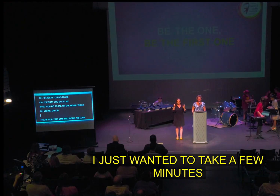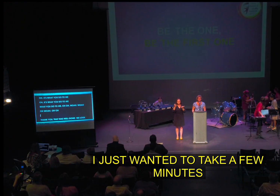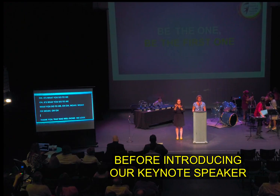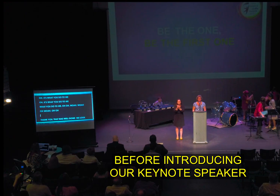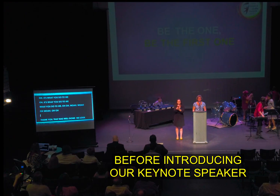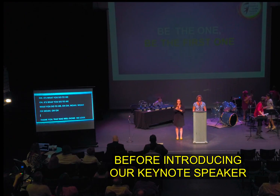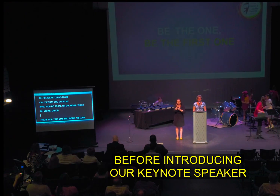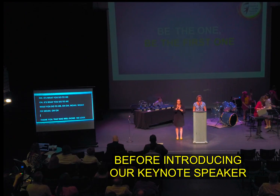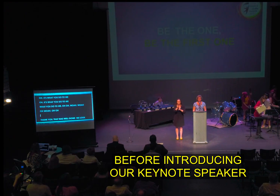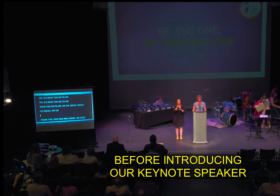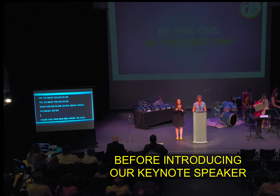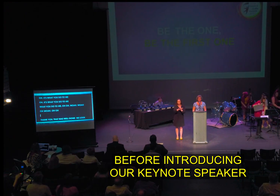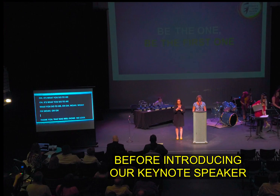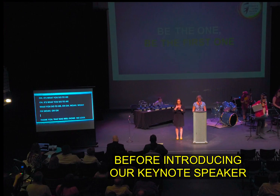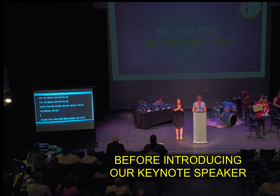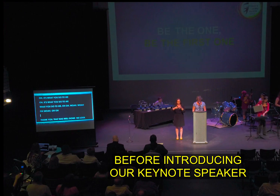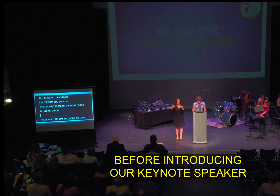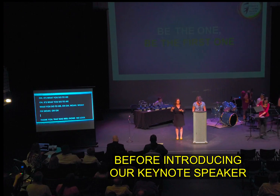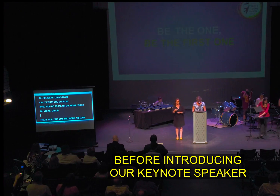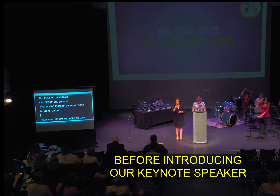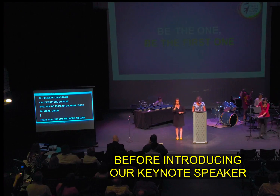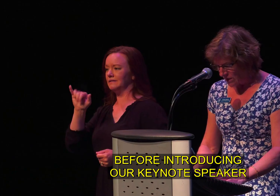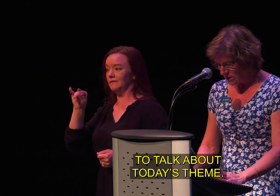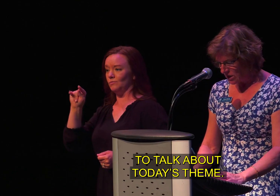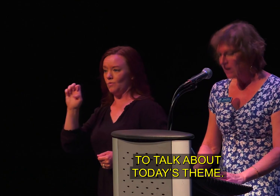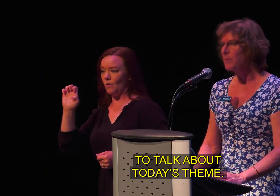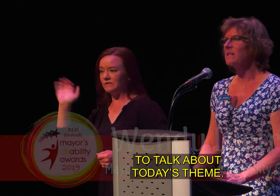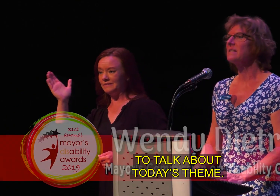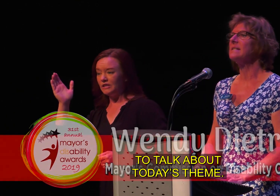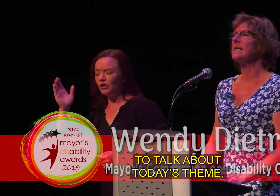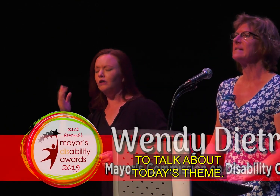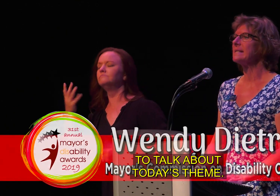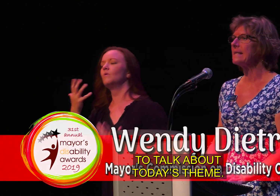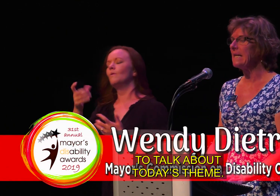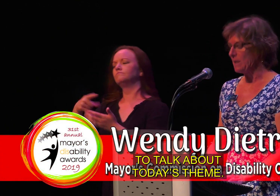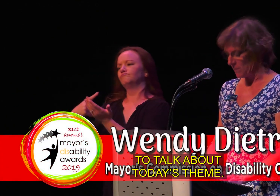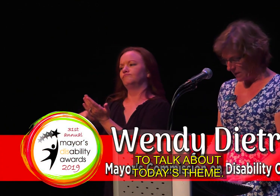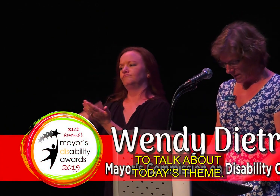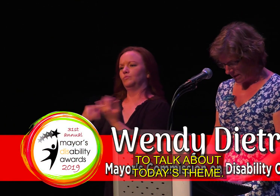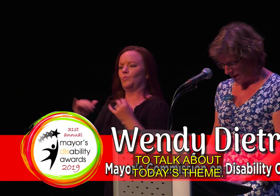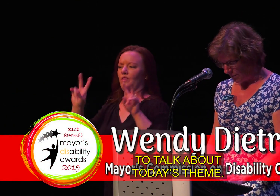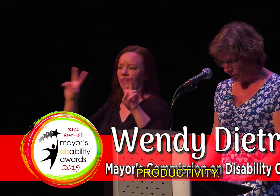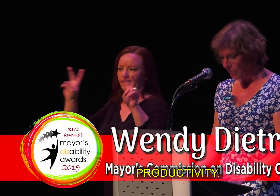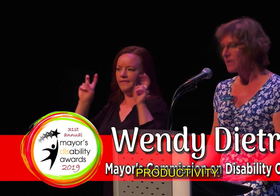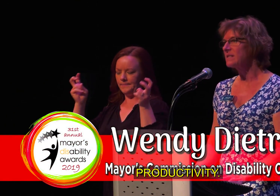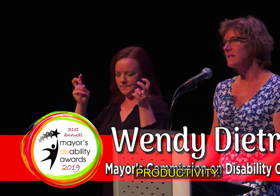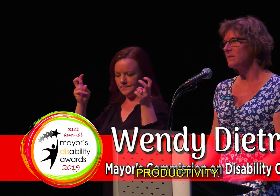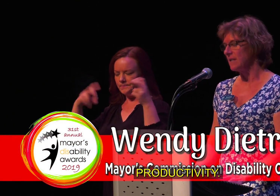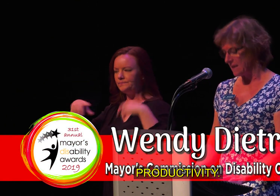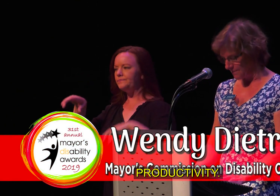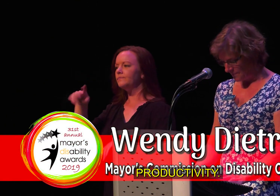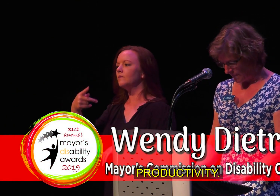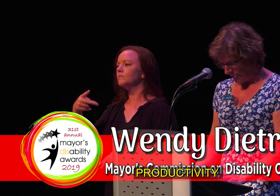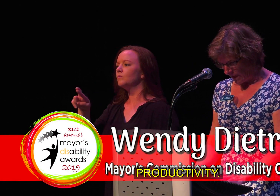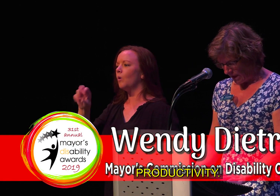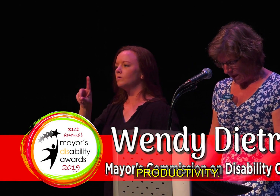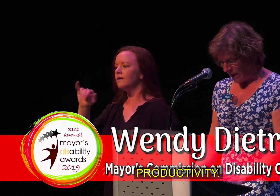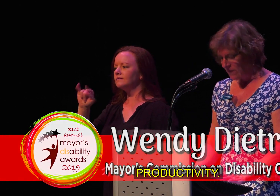a few minutes before introducing our keynote speaker to talk about today's theme, productivity.